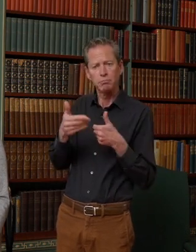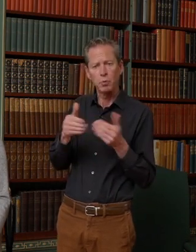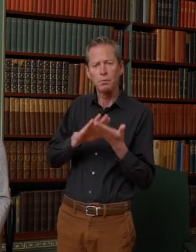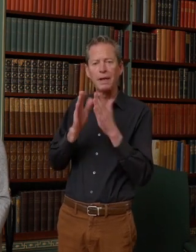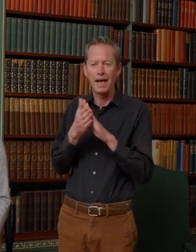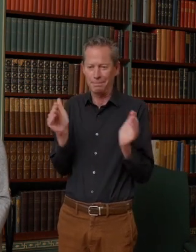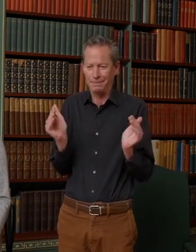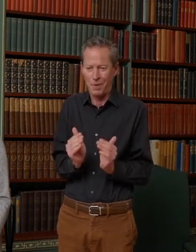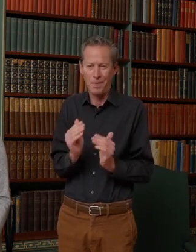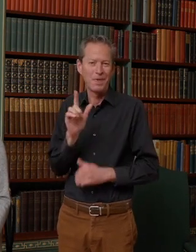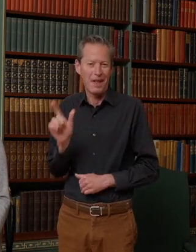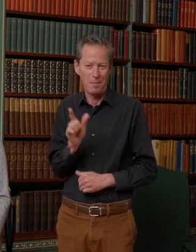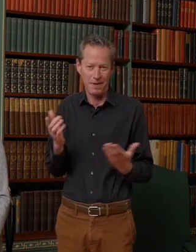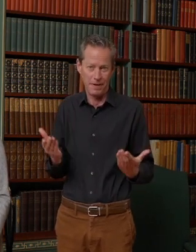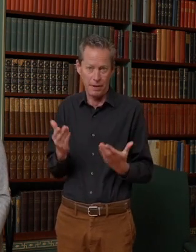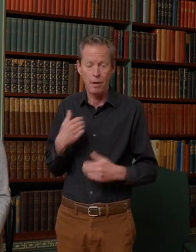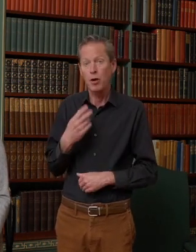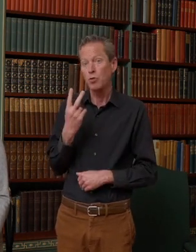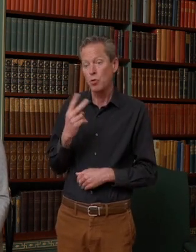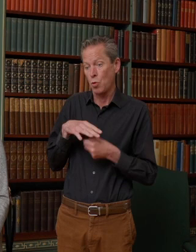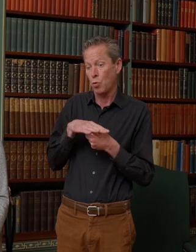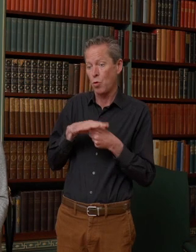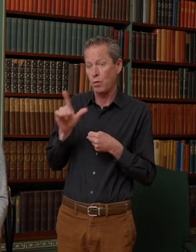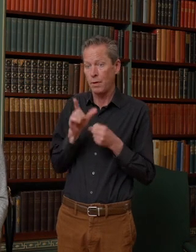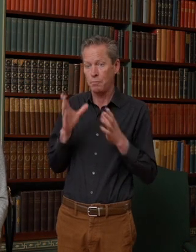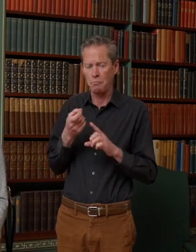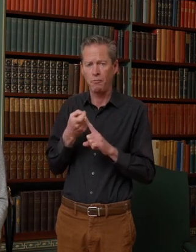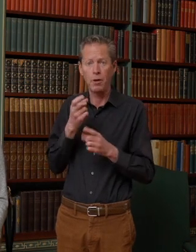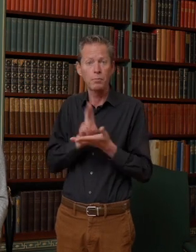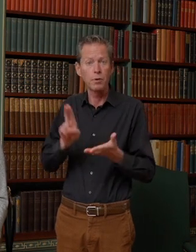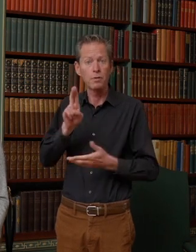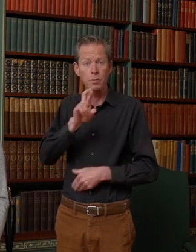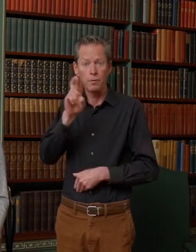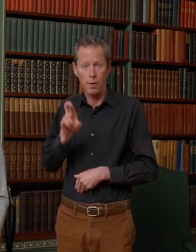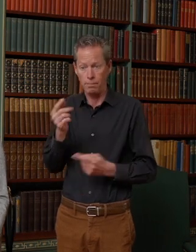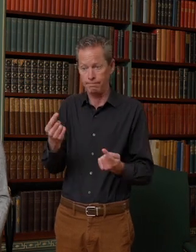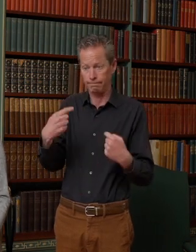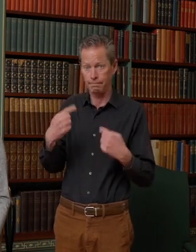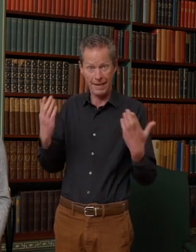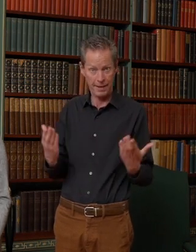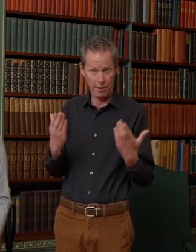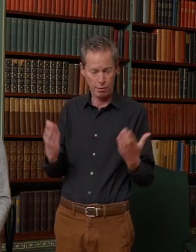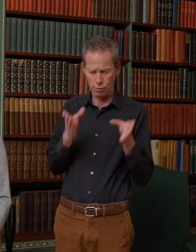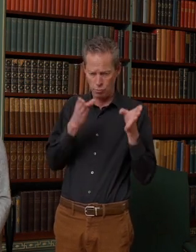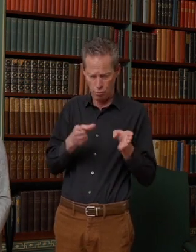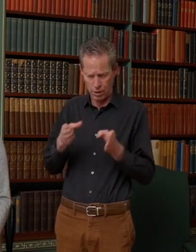And he had two local librarians from the University of Rochester come here, organize and catalog his